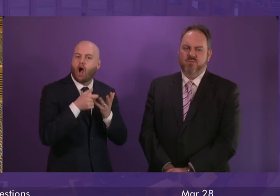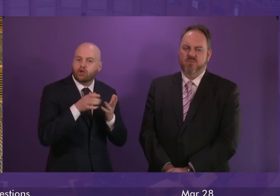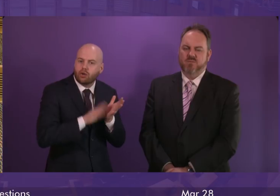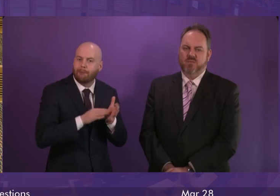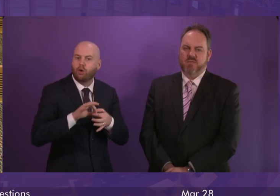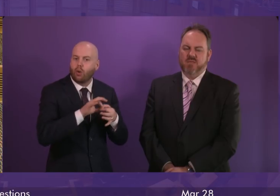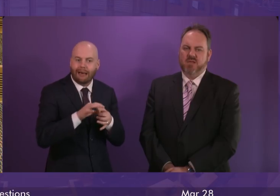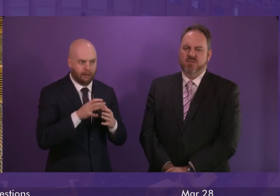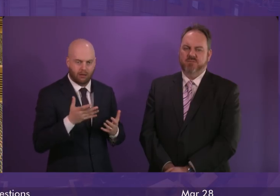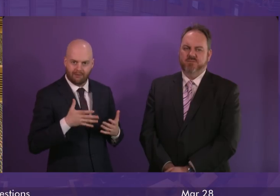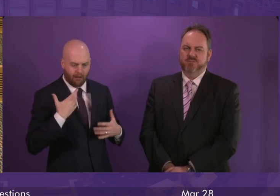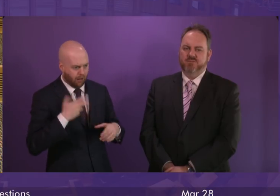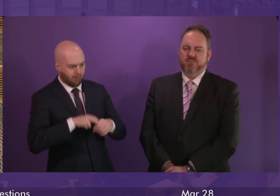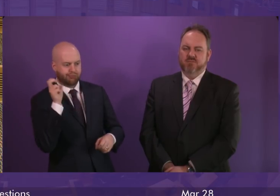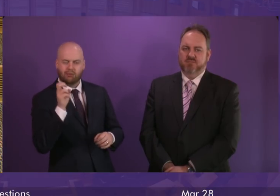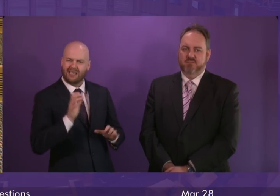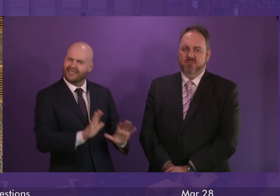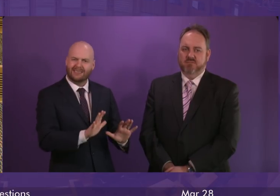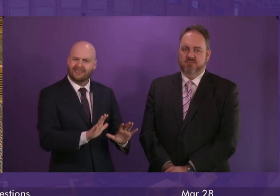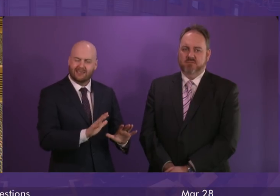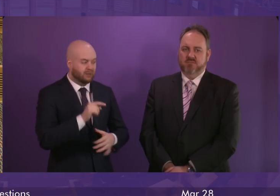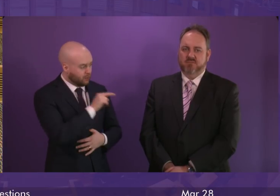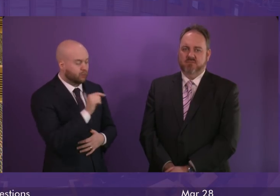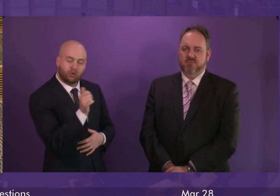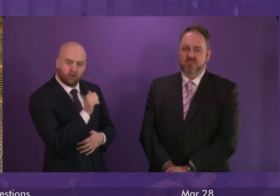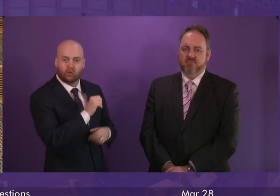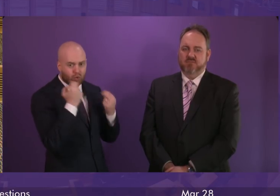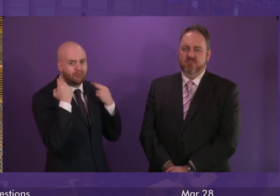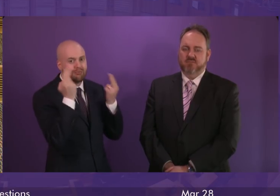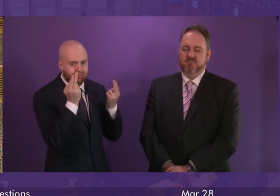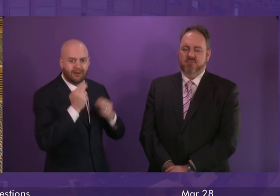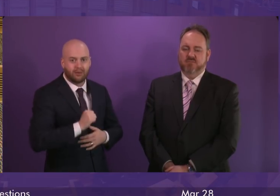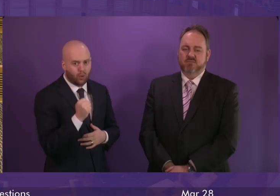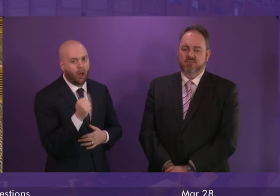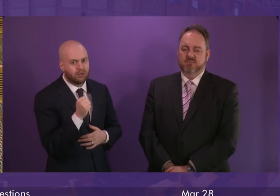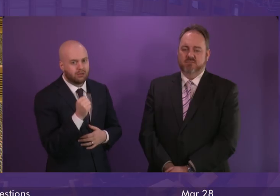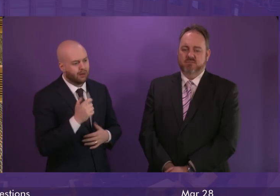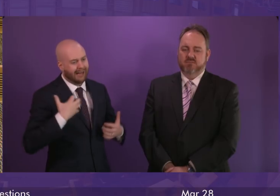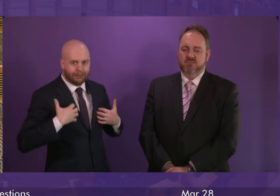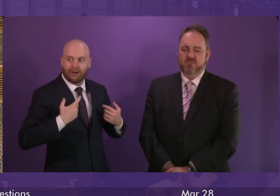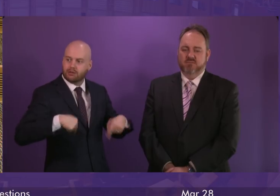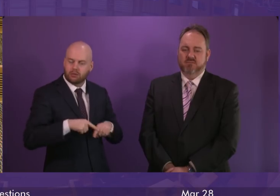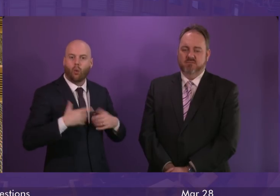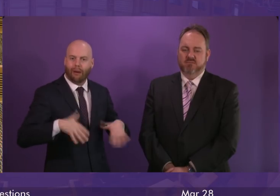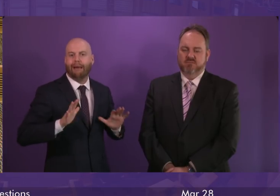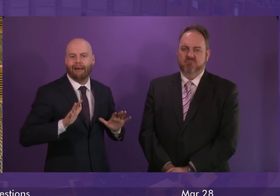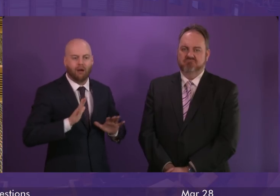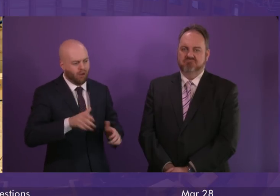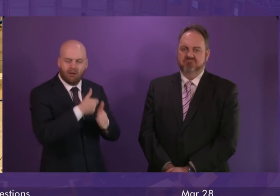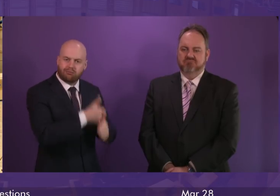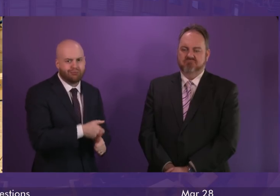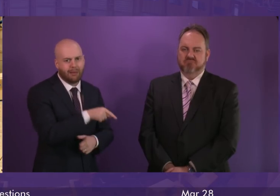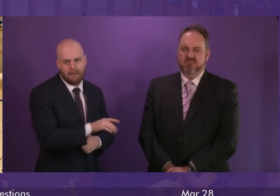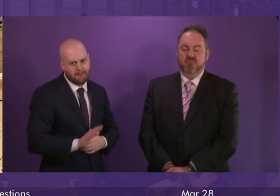I'll say again, if Jackson Carlow was interested in actually standing up for Scotland or indeed the interests of the UK, that's the option he would be arguing for too.